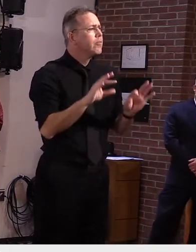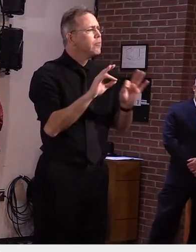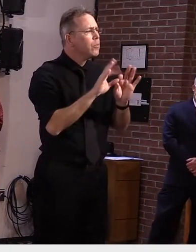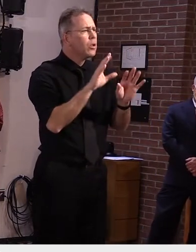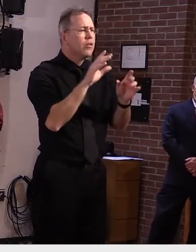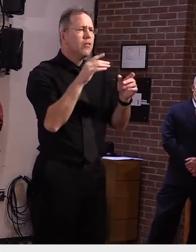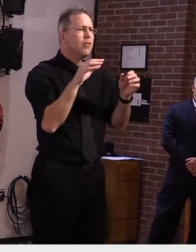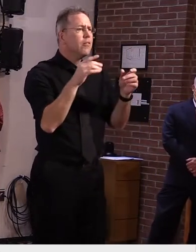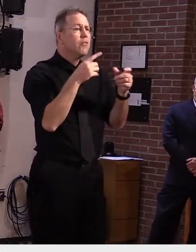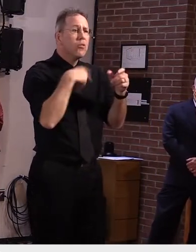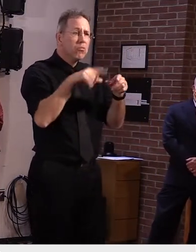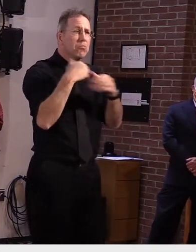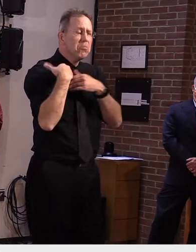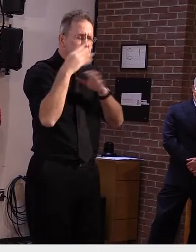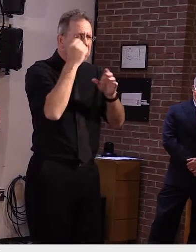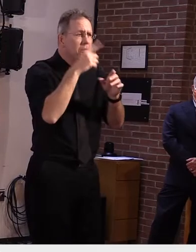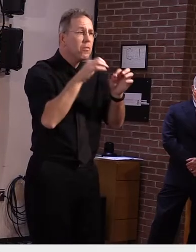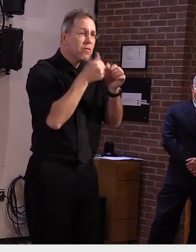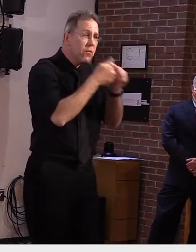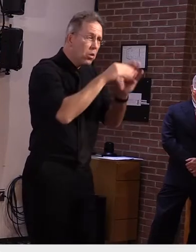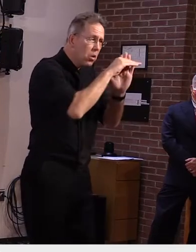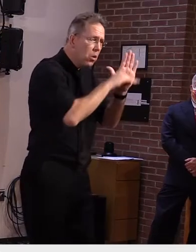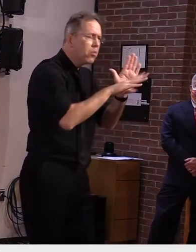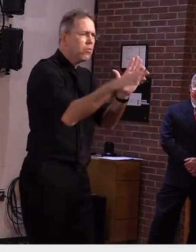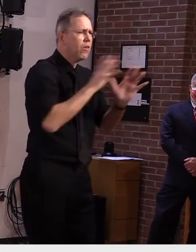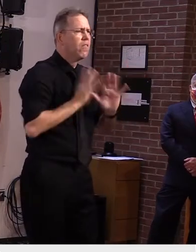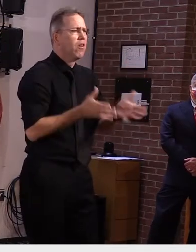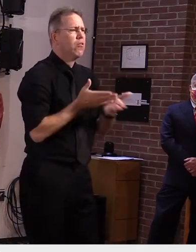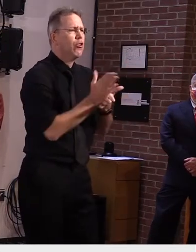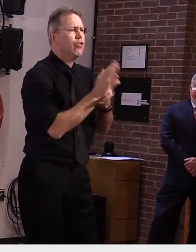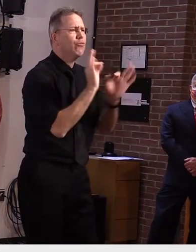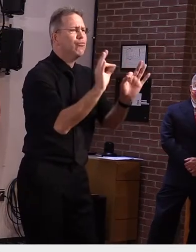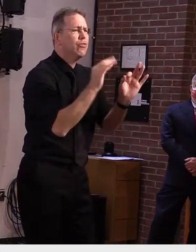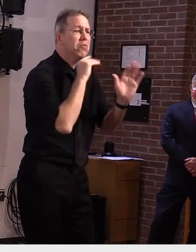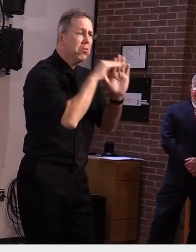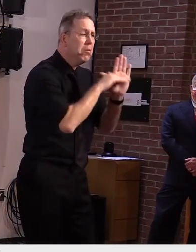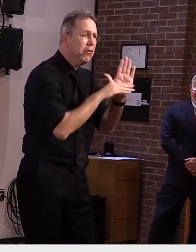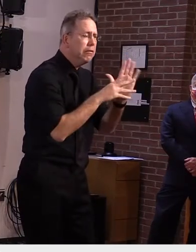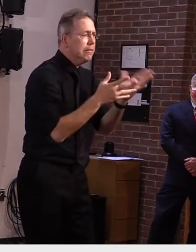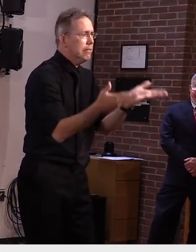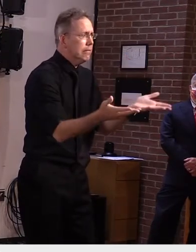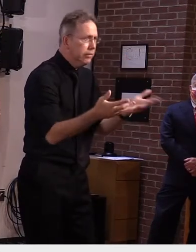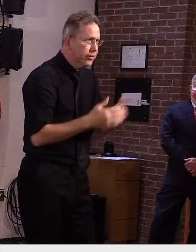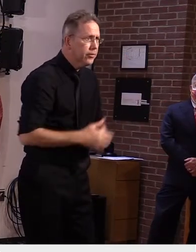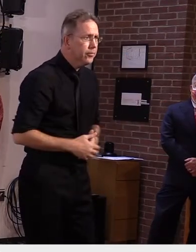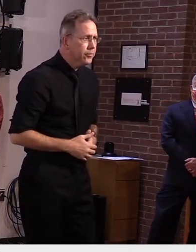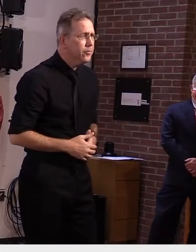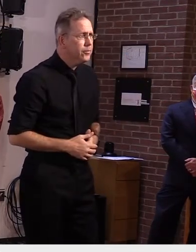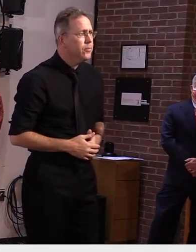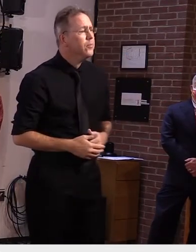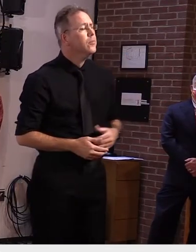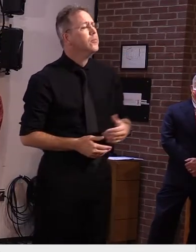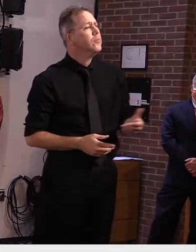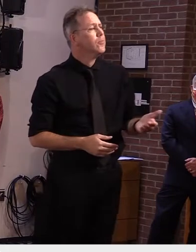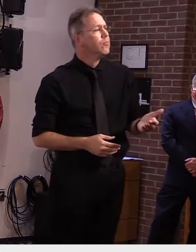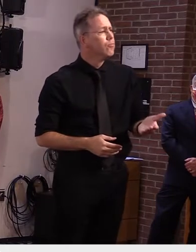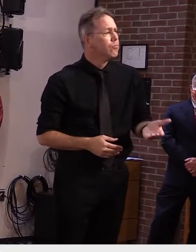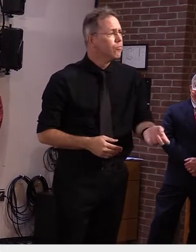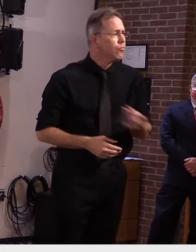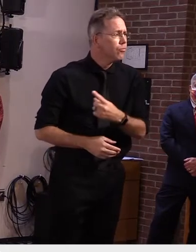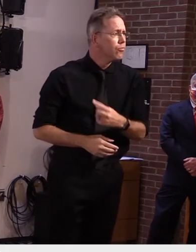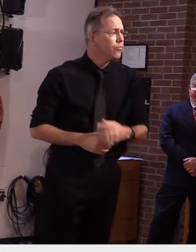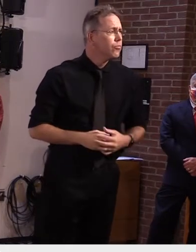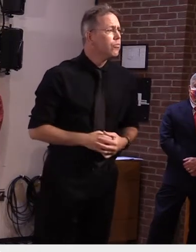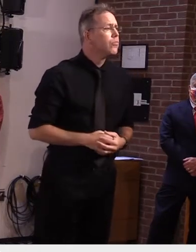do you think that just if everyone follows everything we have in place we're not gonna we're not gonna be having another stay home order this country you think that'll